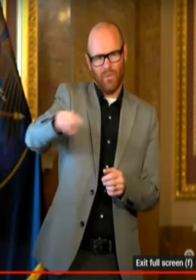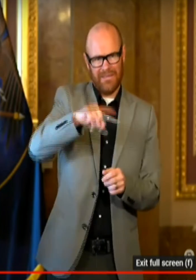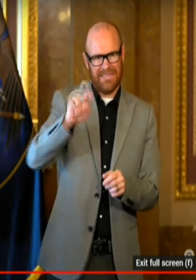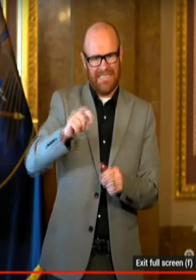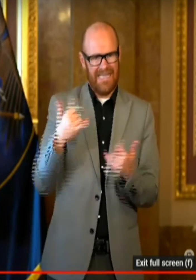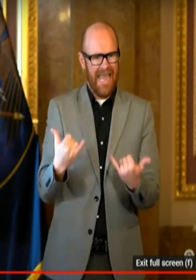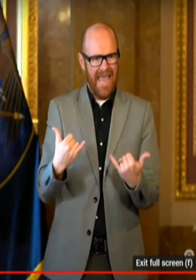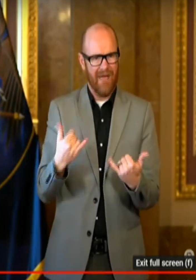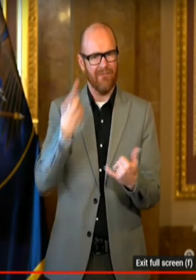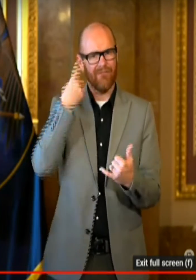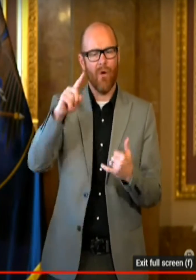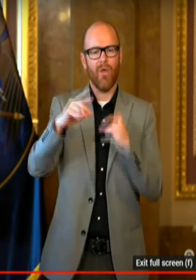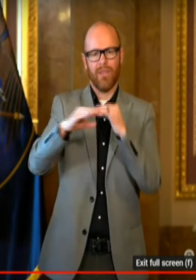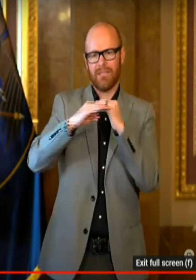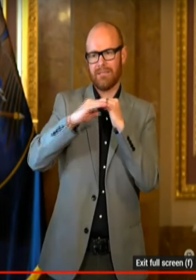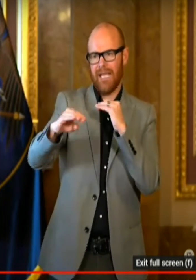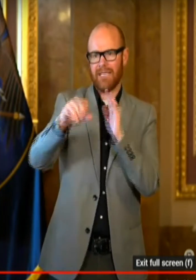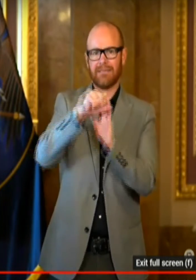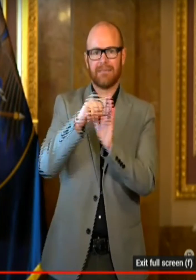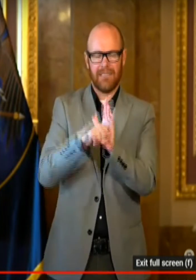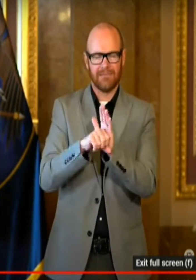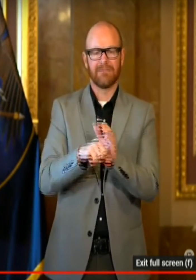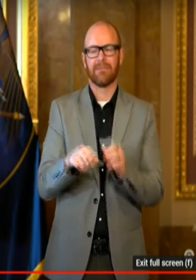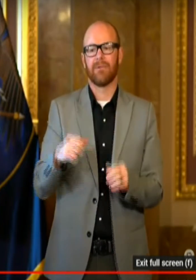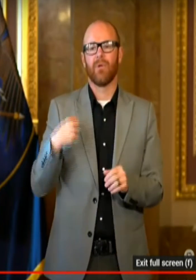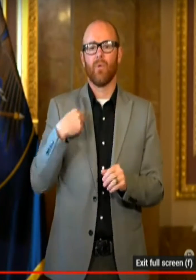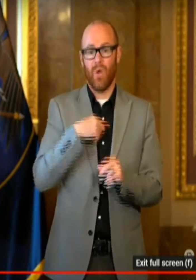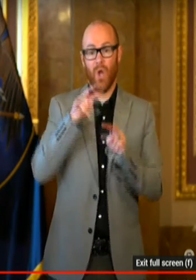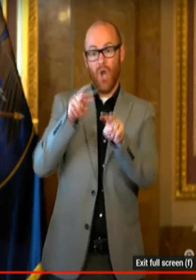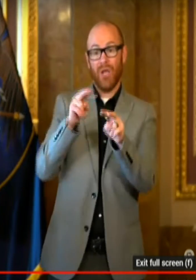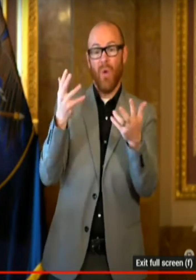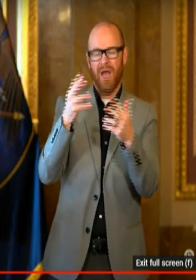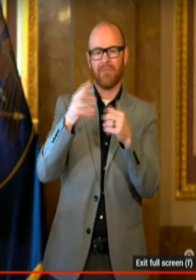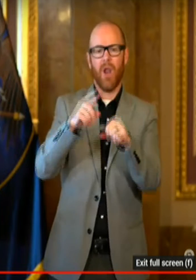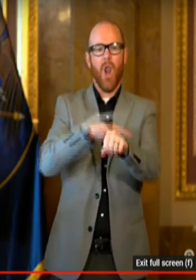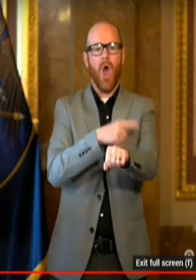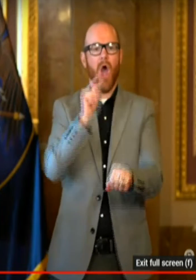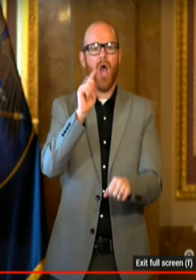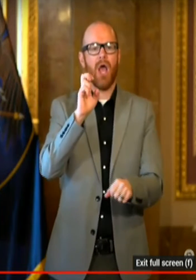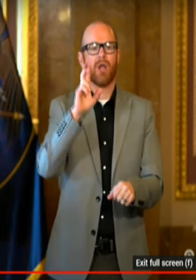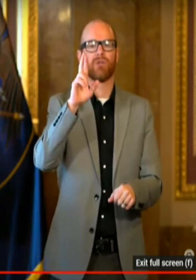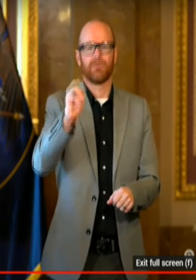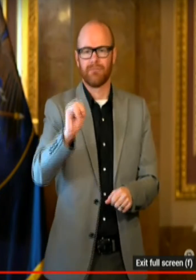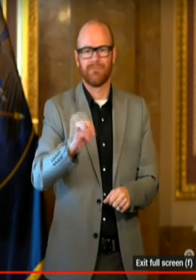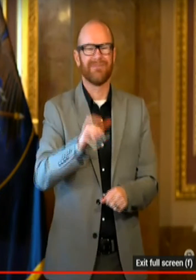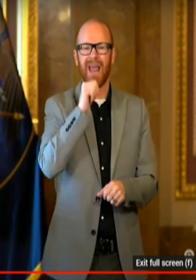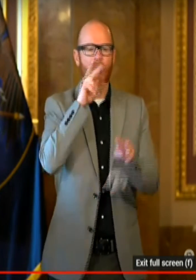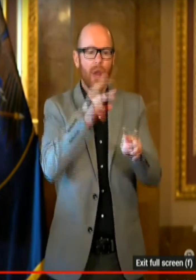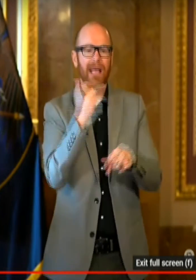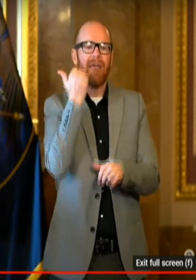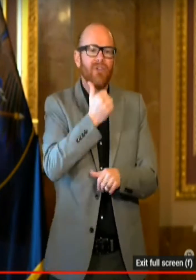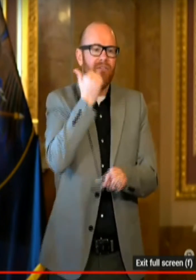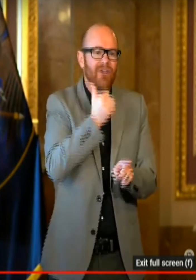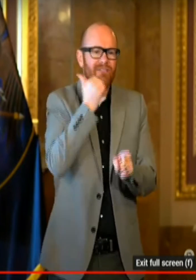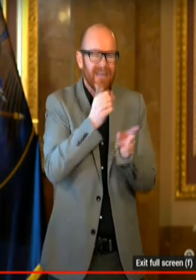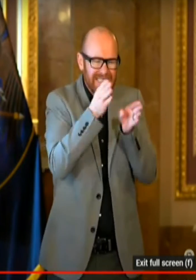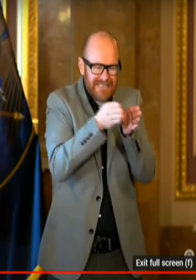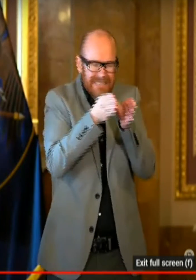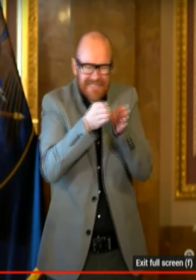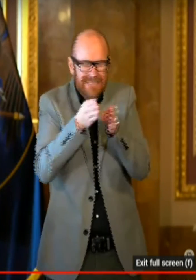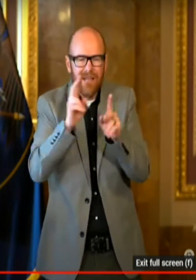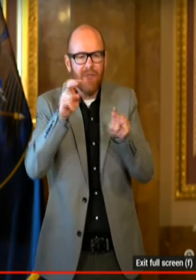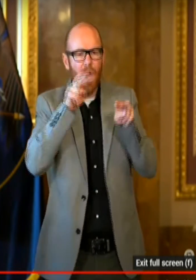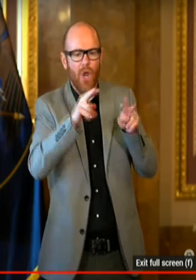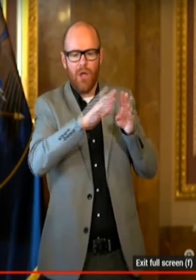into a steady state. We should be thinking as a term, long term, and a trend instead of every day at one point. But I can